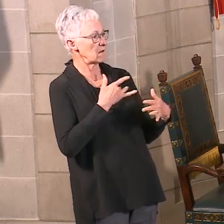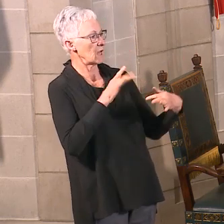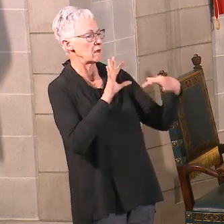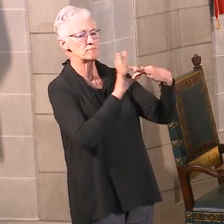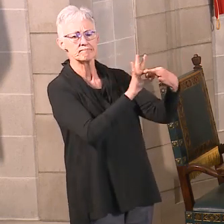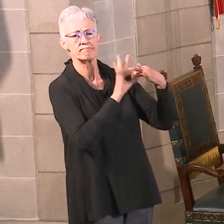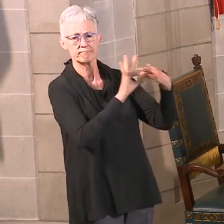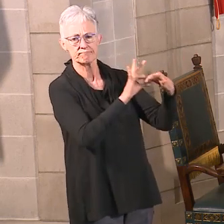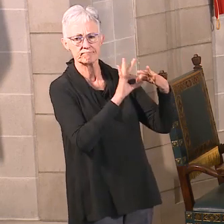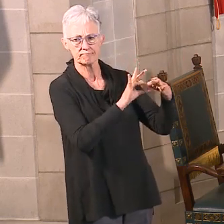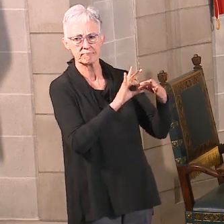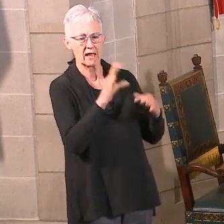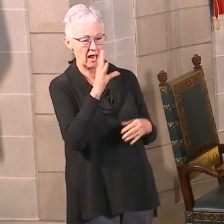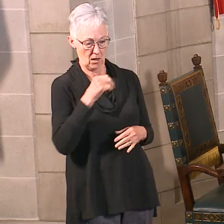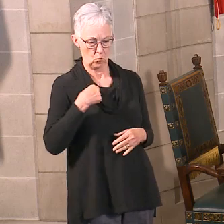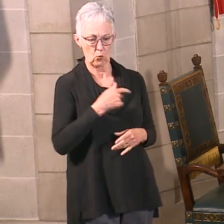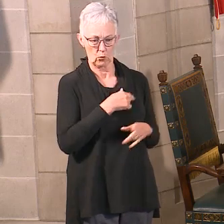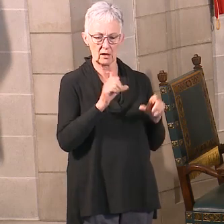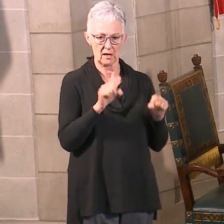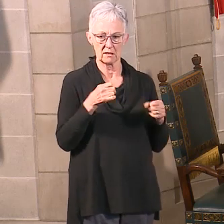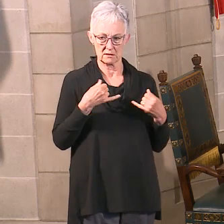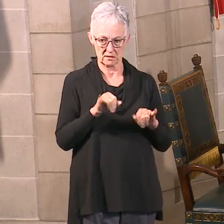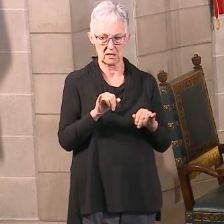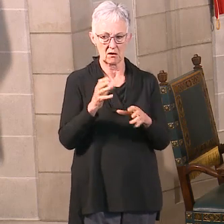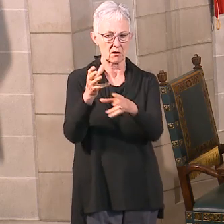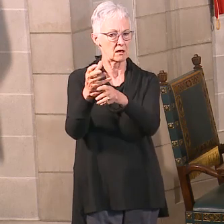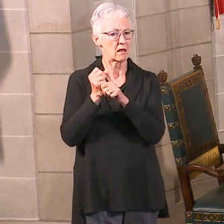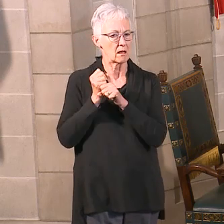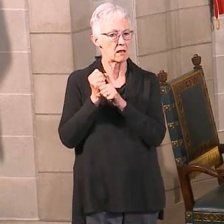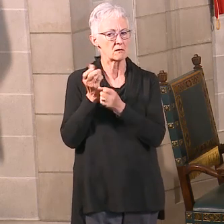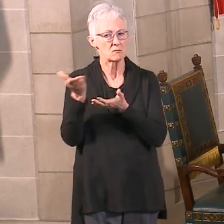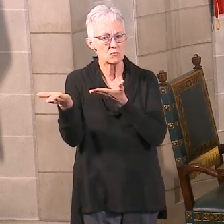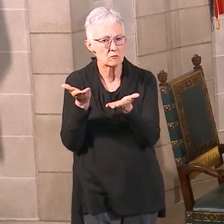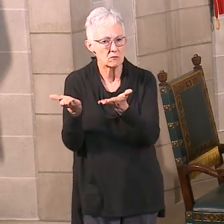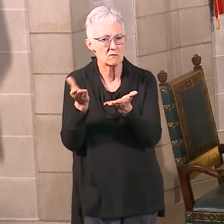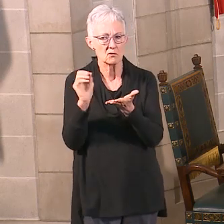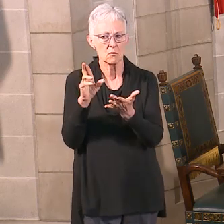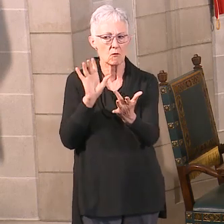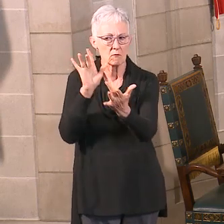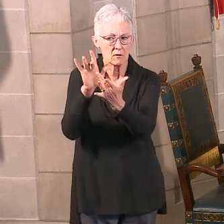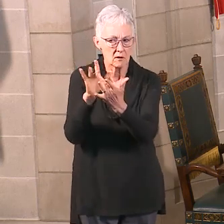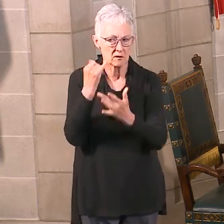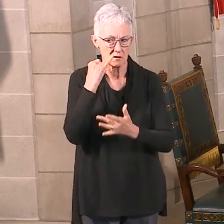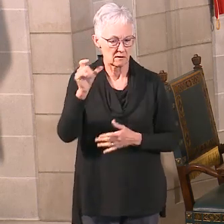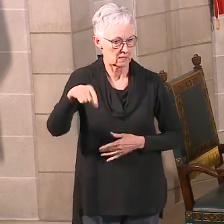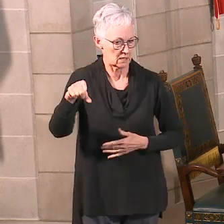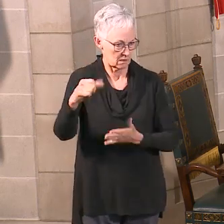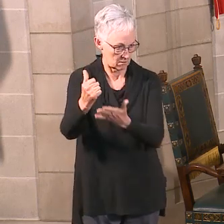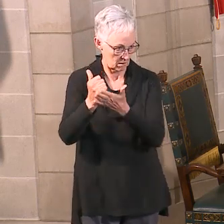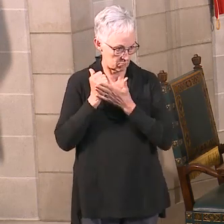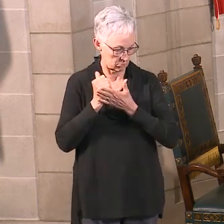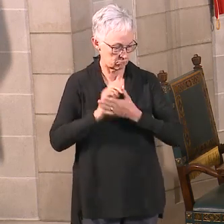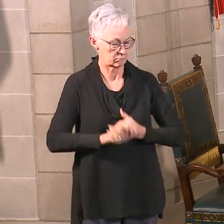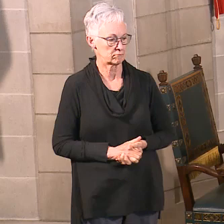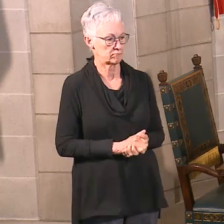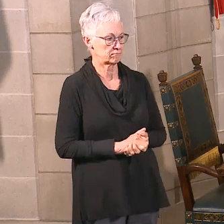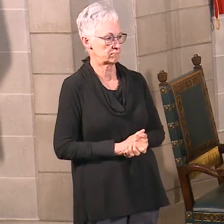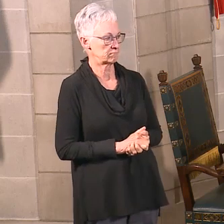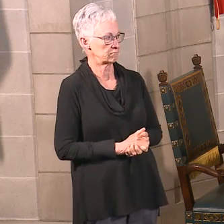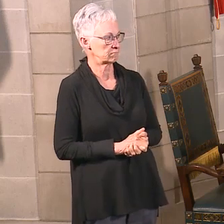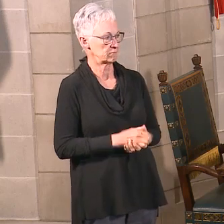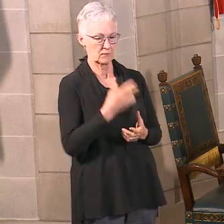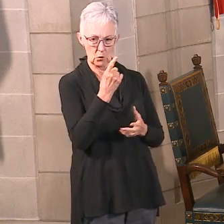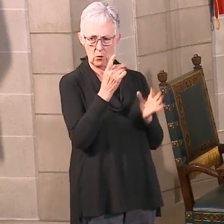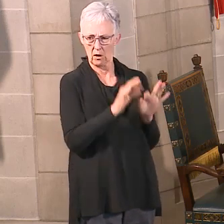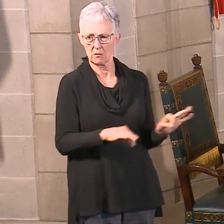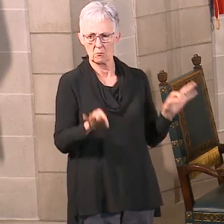still access services and resources. One of the things that's really key is there's